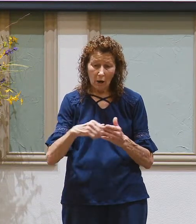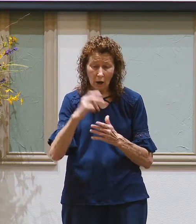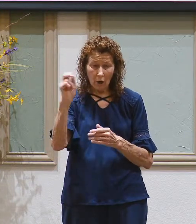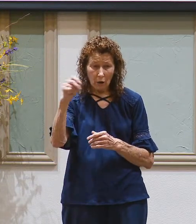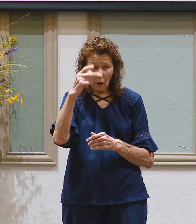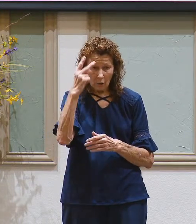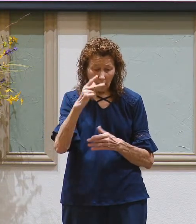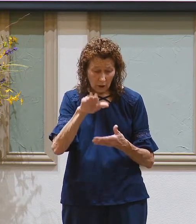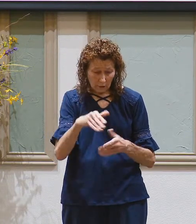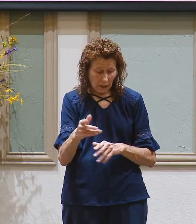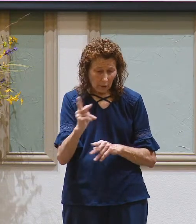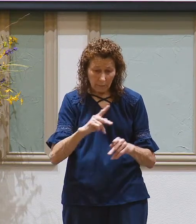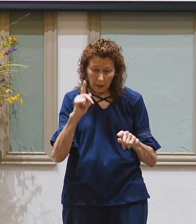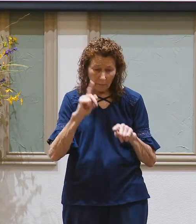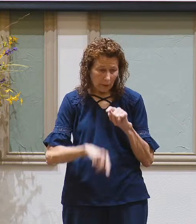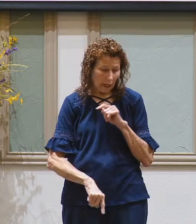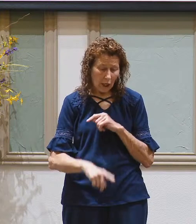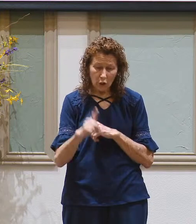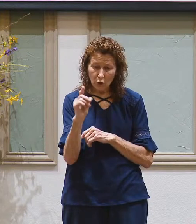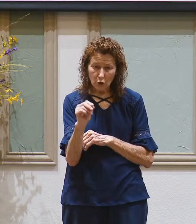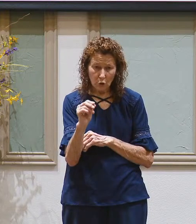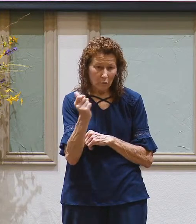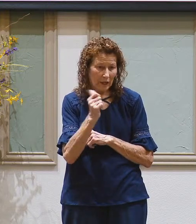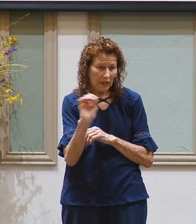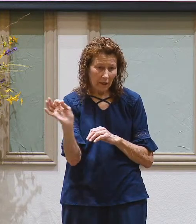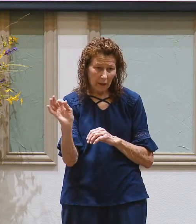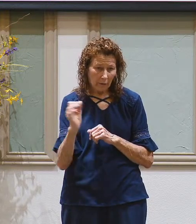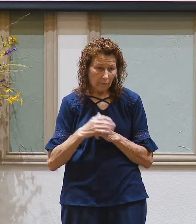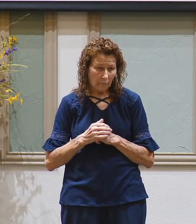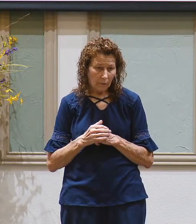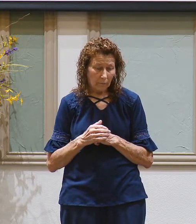dead people can't do anything